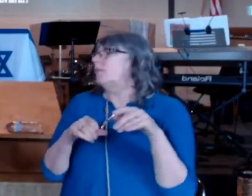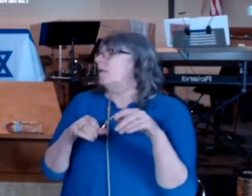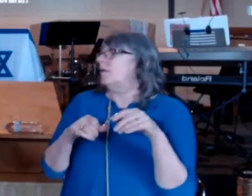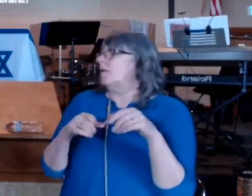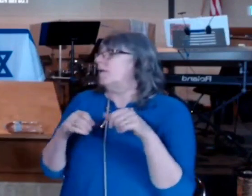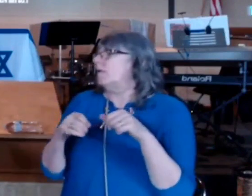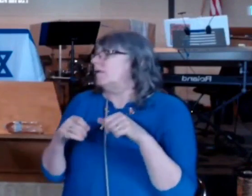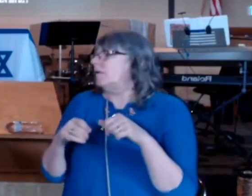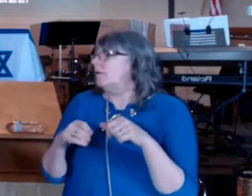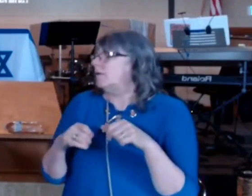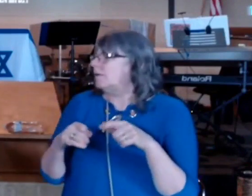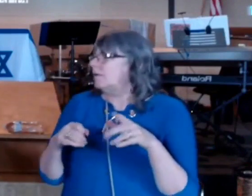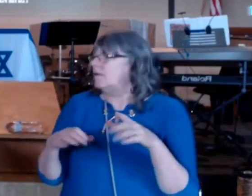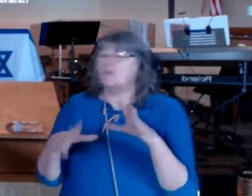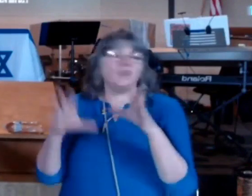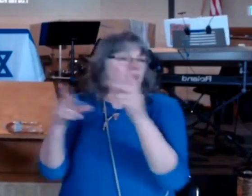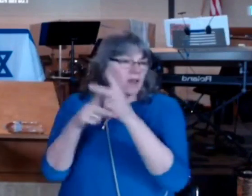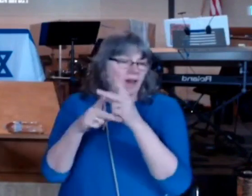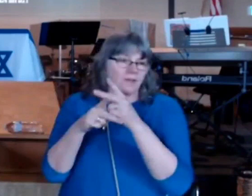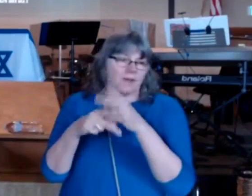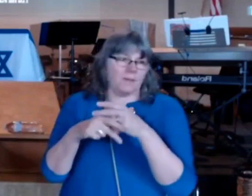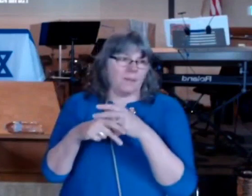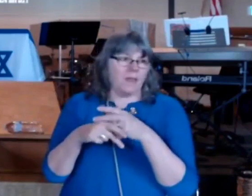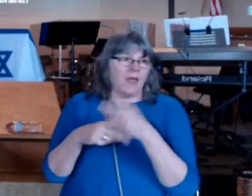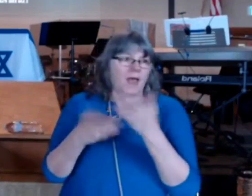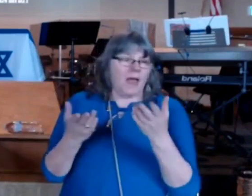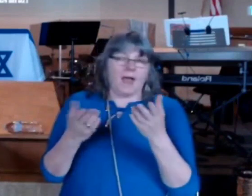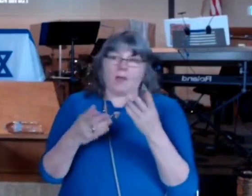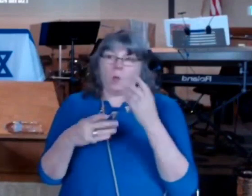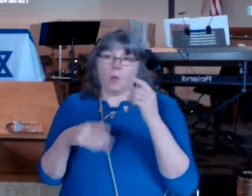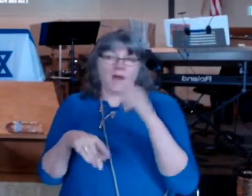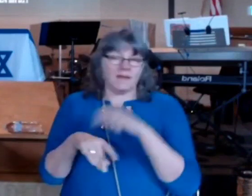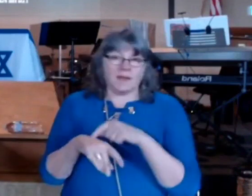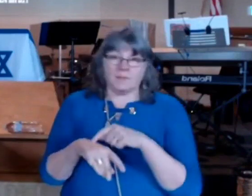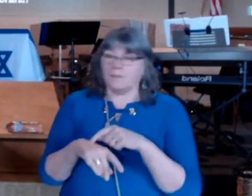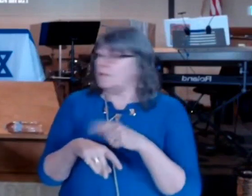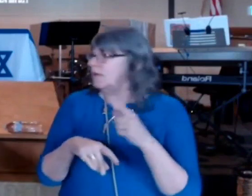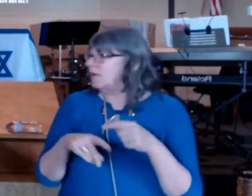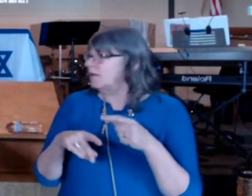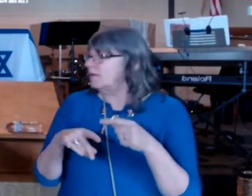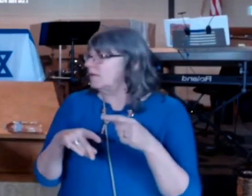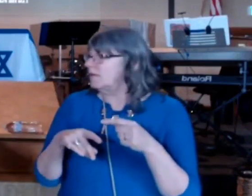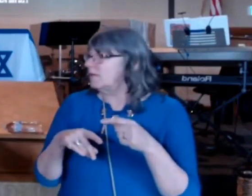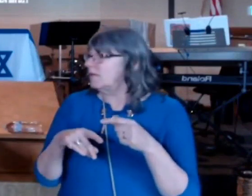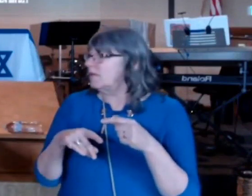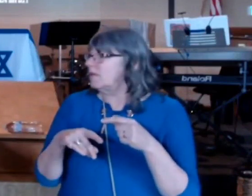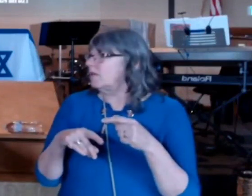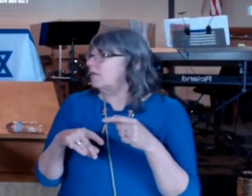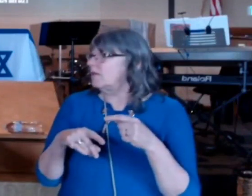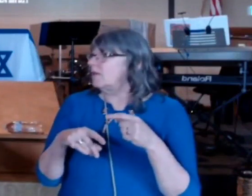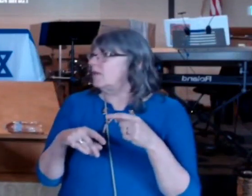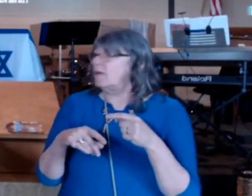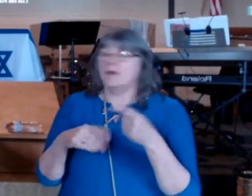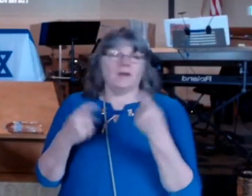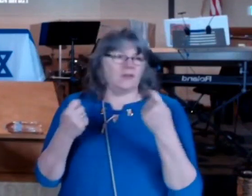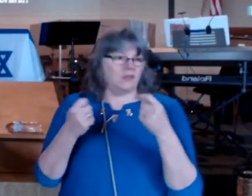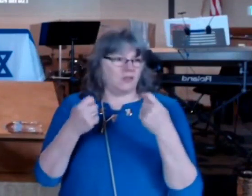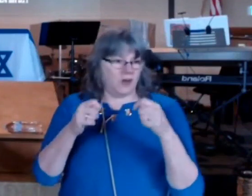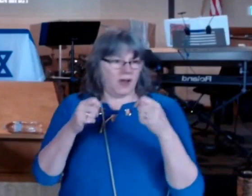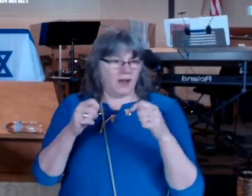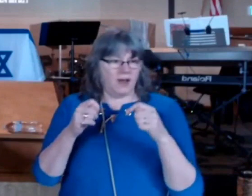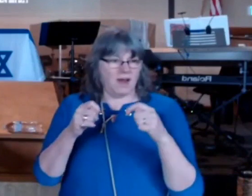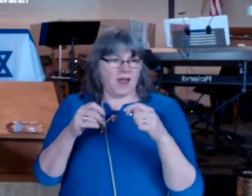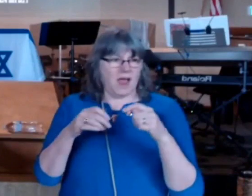took care of him like any other child and at one point she tried an experiment because